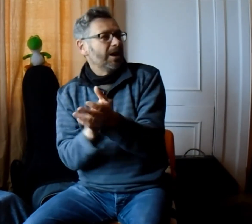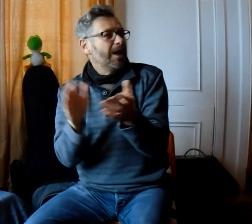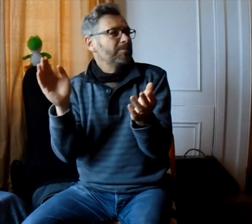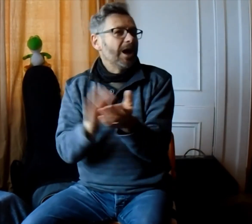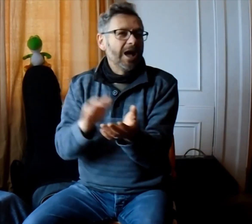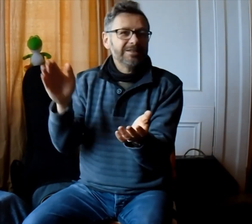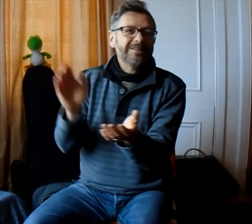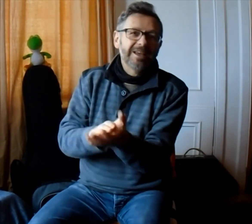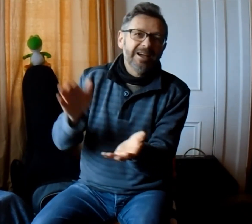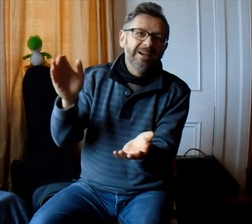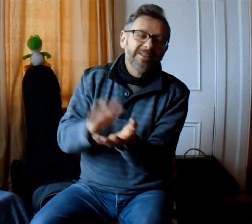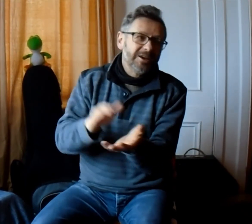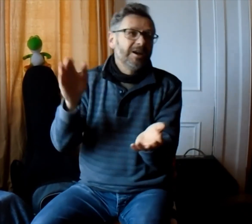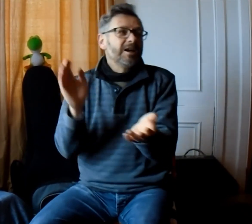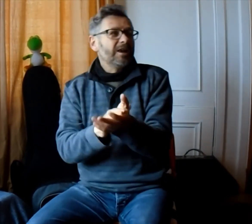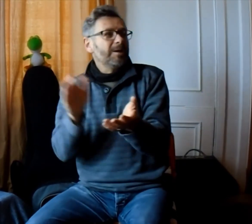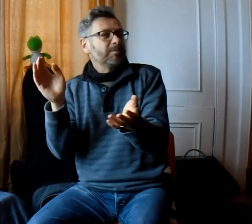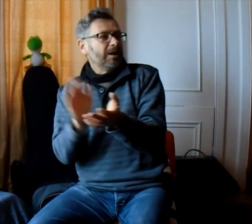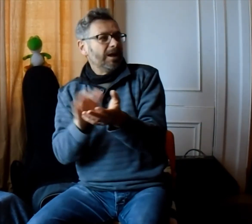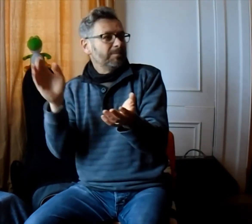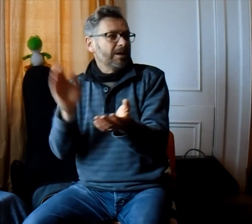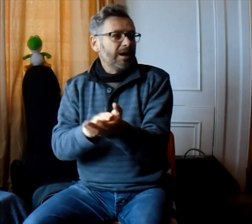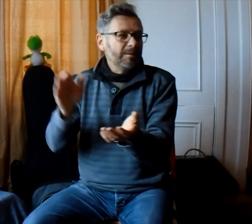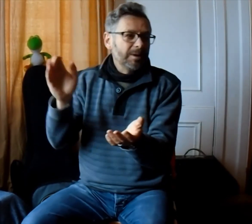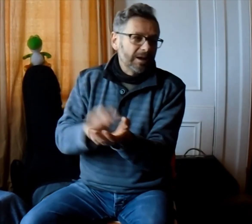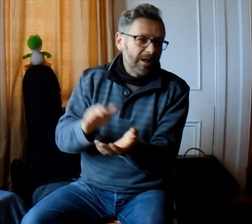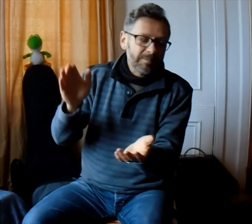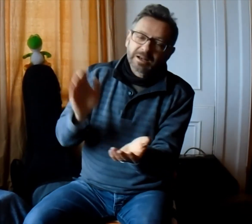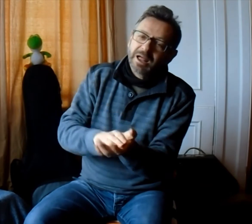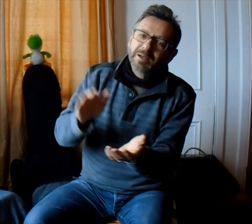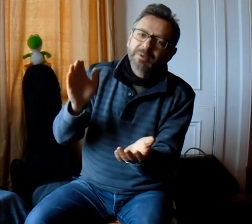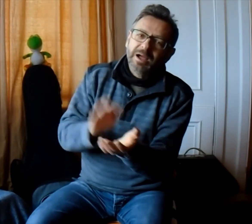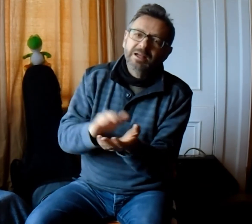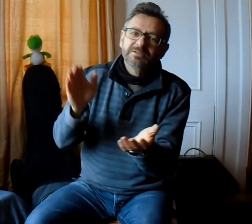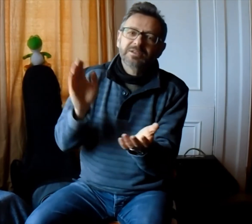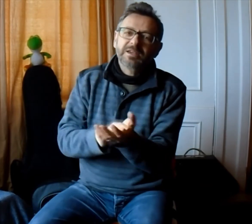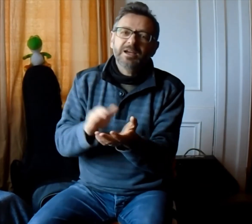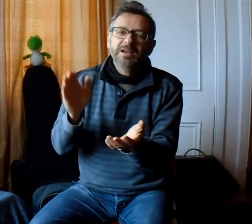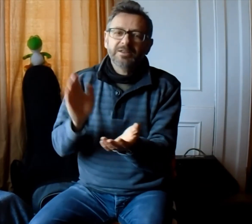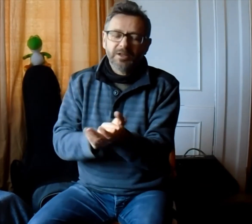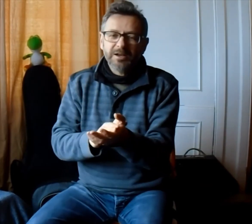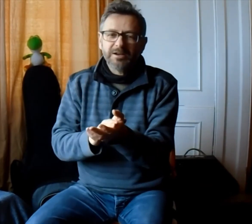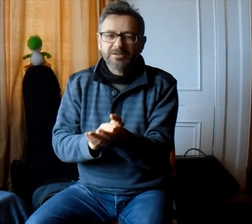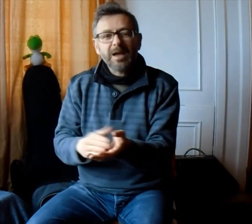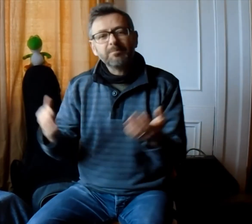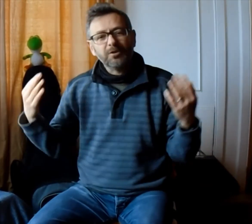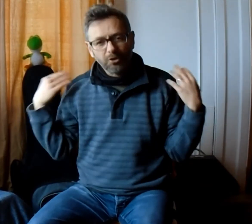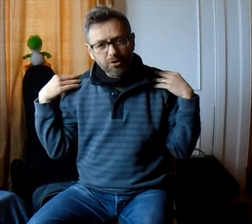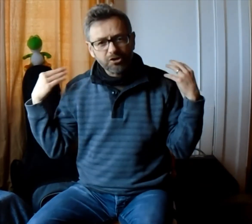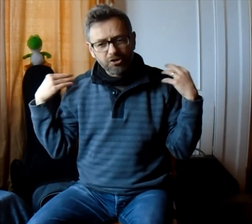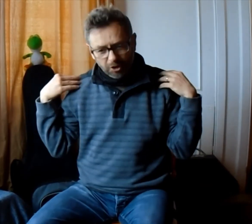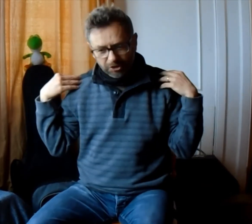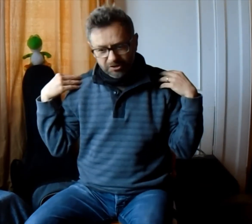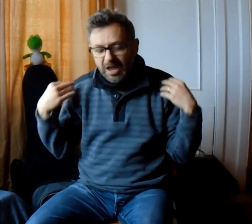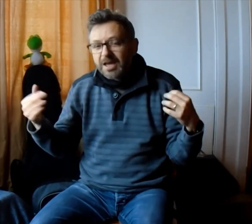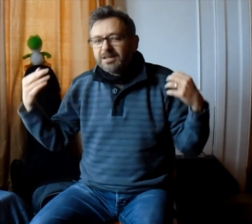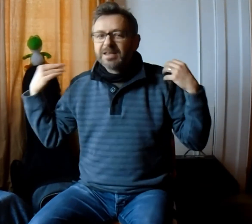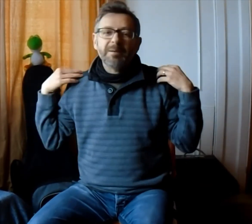clap your hands together. Tap, clap, clap, clap, clap your hands together. Tap your shoulders. Tap,